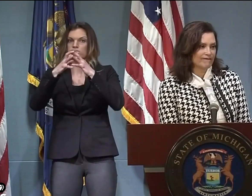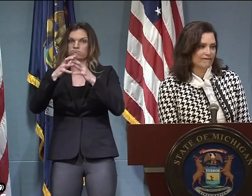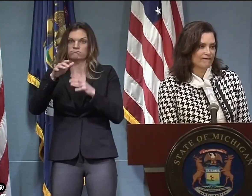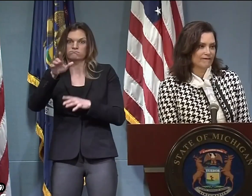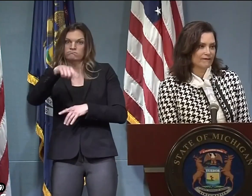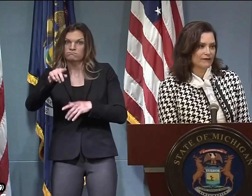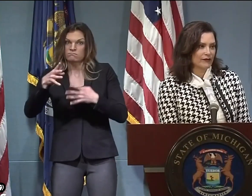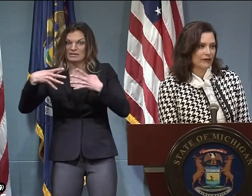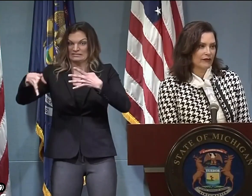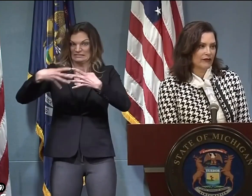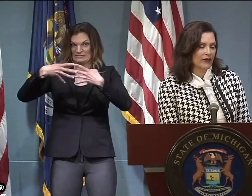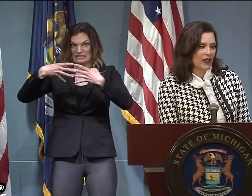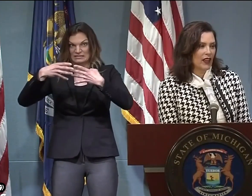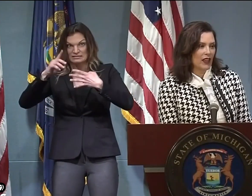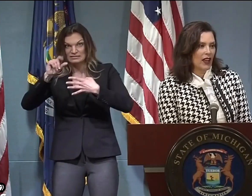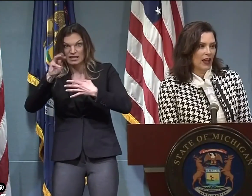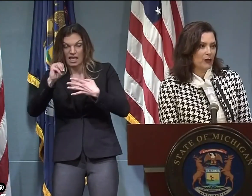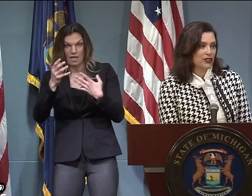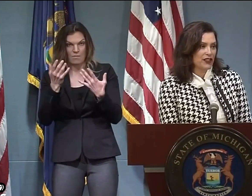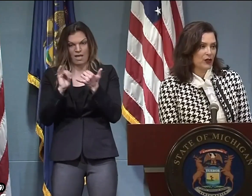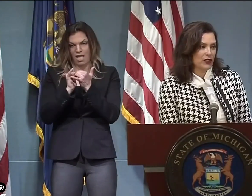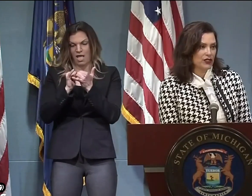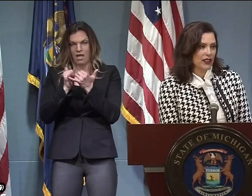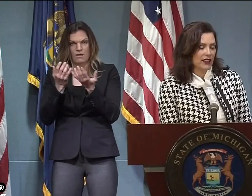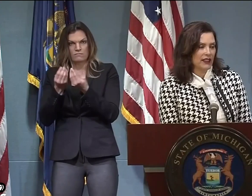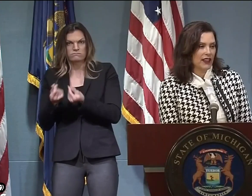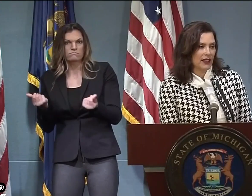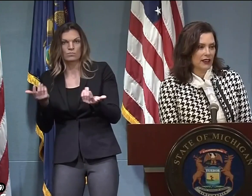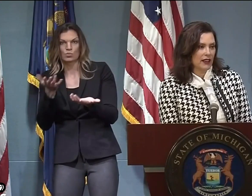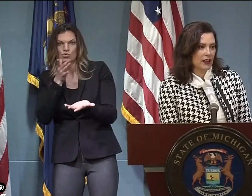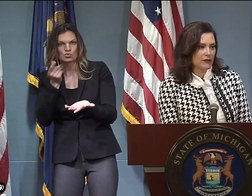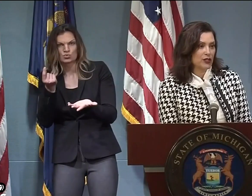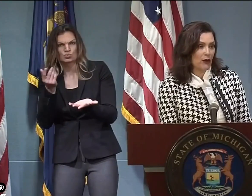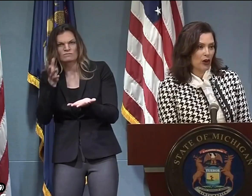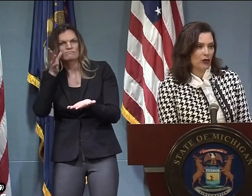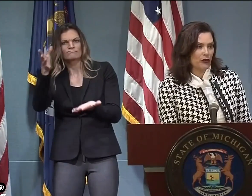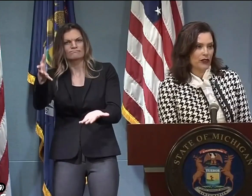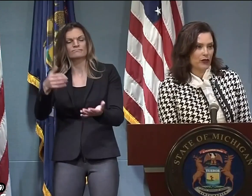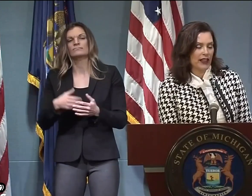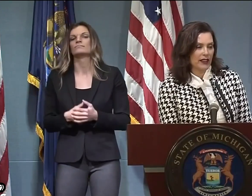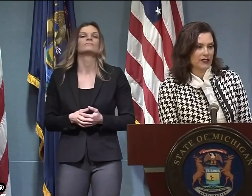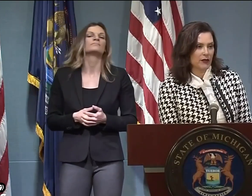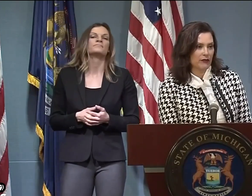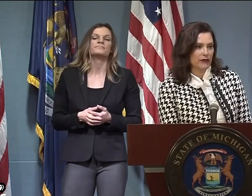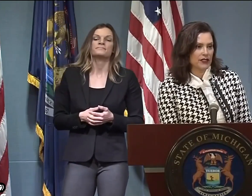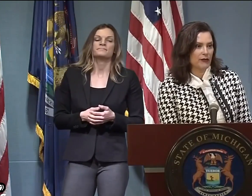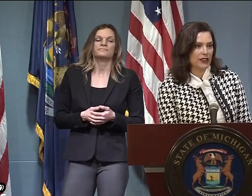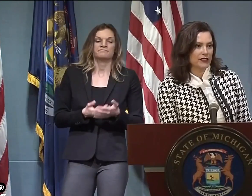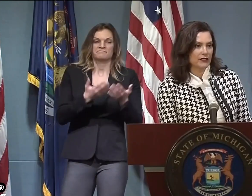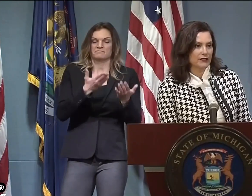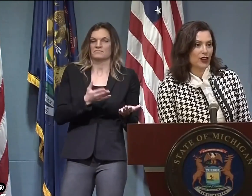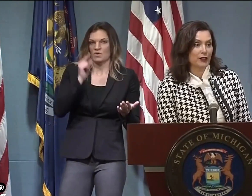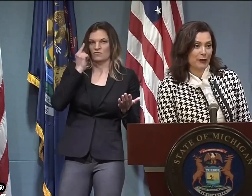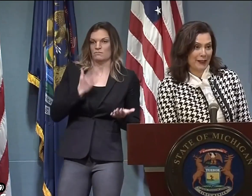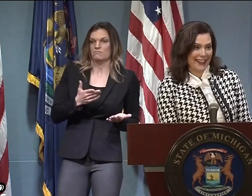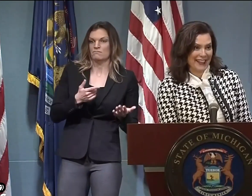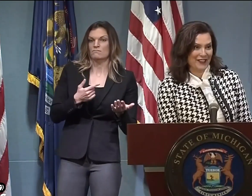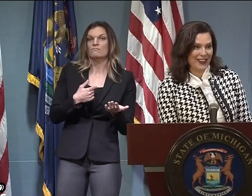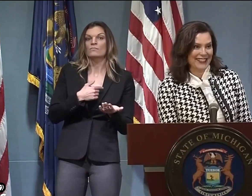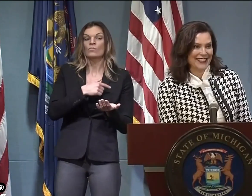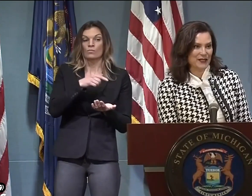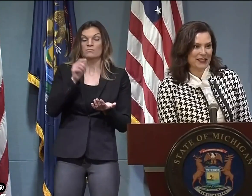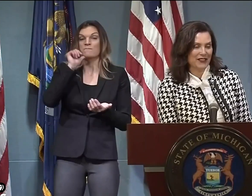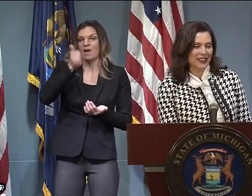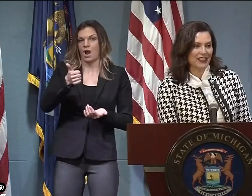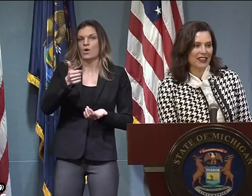rebuilding that infrastructure and taking control of it? I appreciate the question. I think that tomorrow we'll have